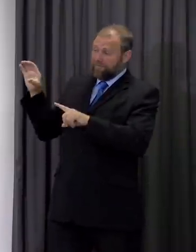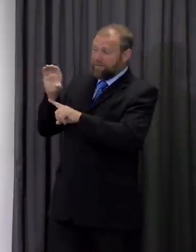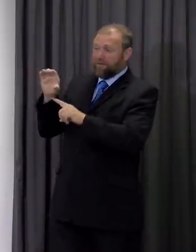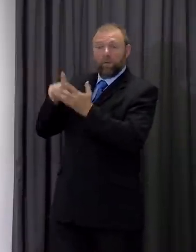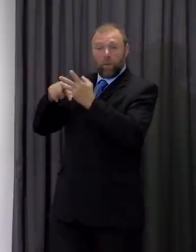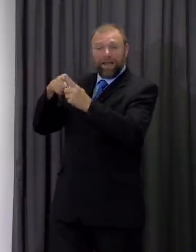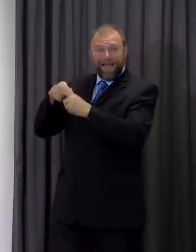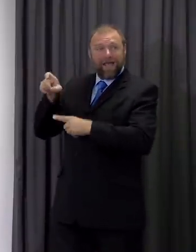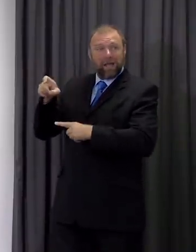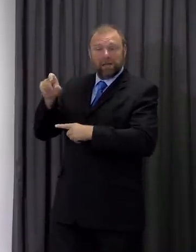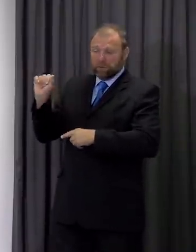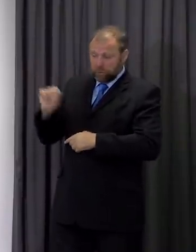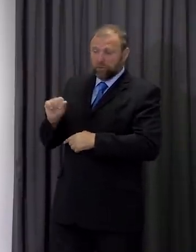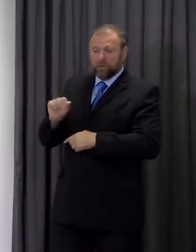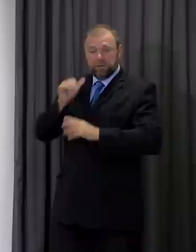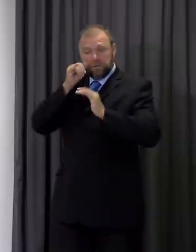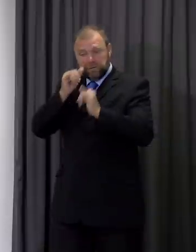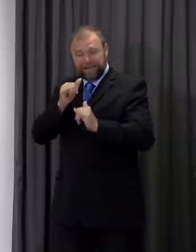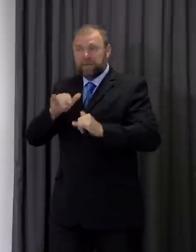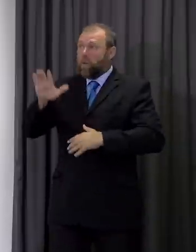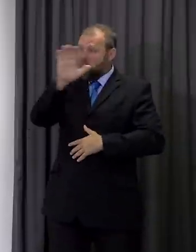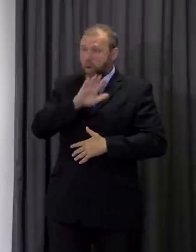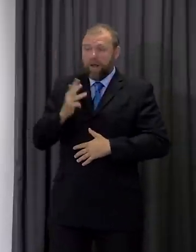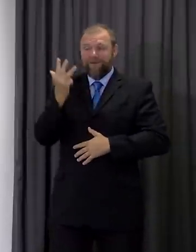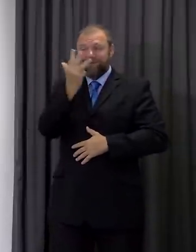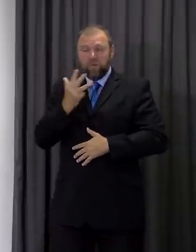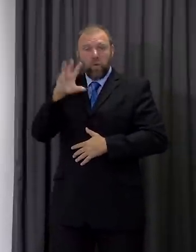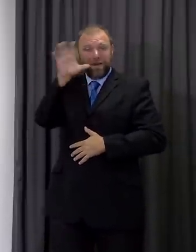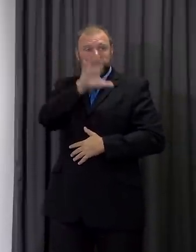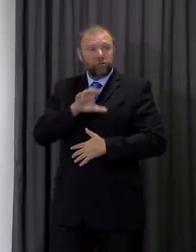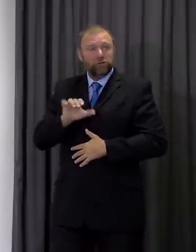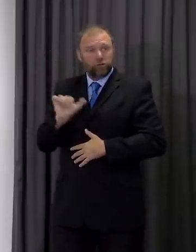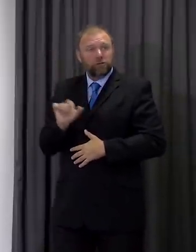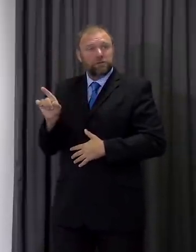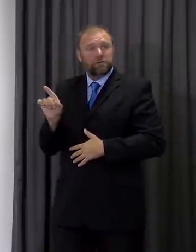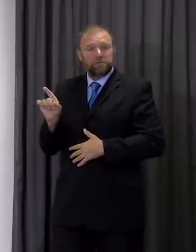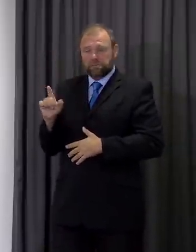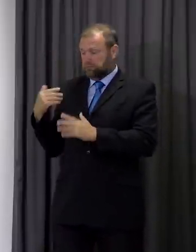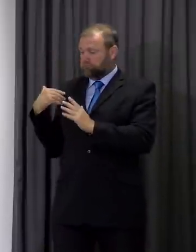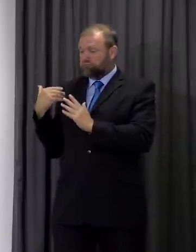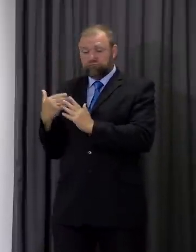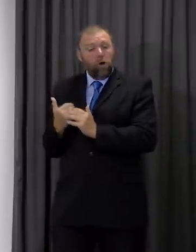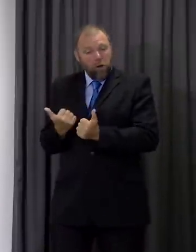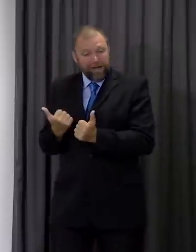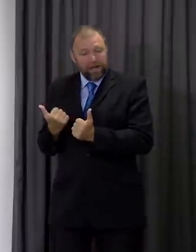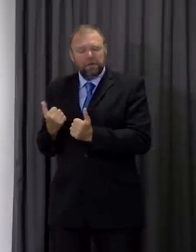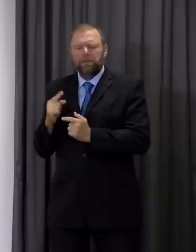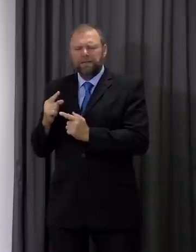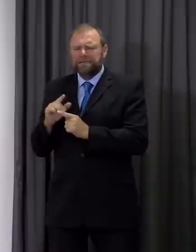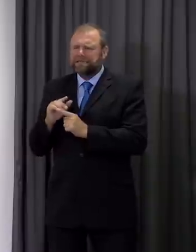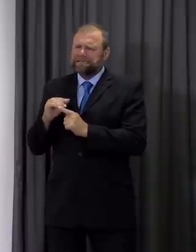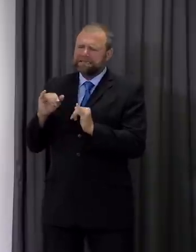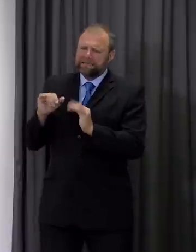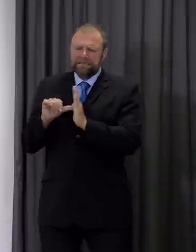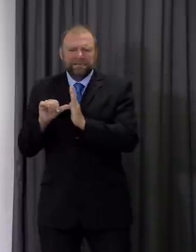of tests across each of the four nations and has done so until recently. The challenge is how quickly it's able to rescale